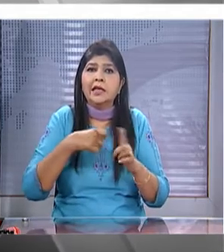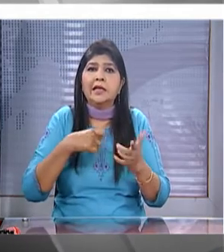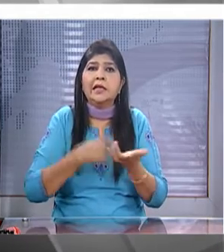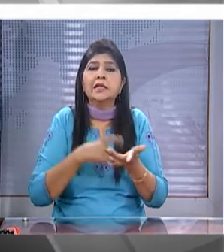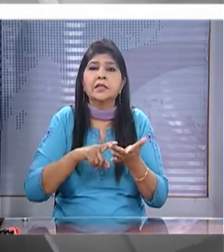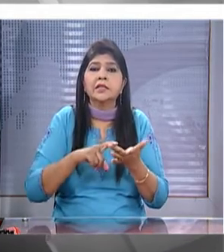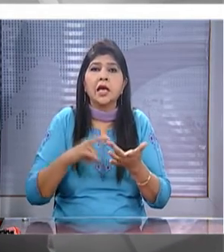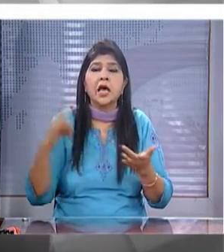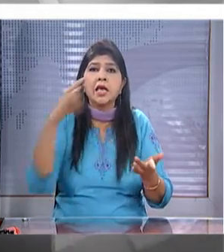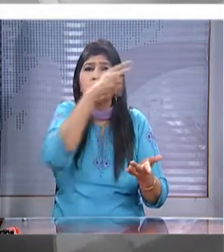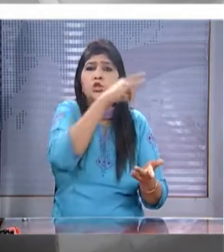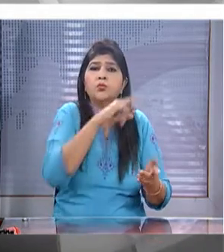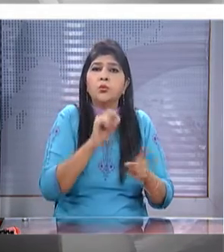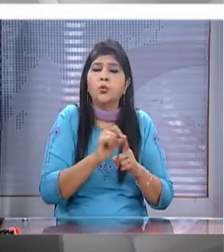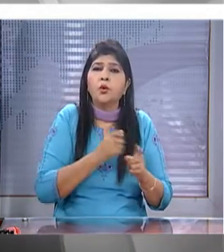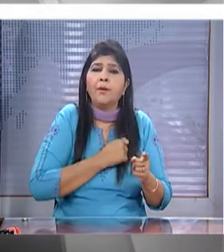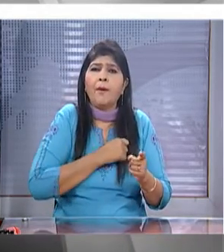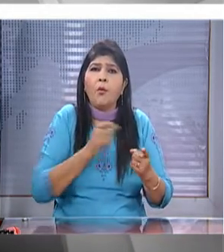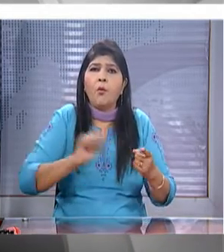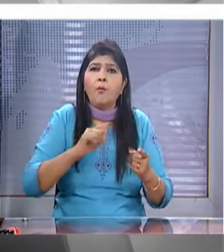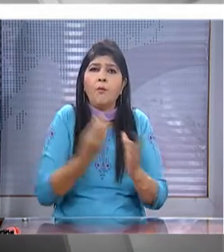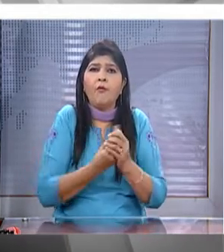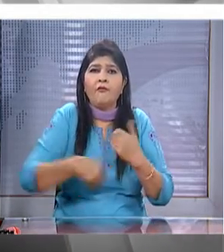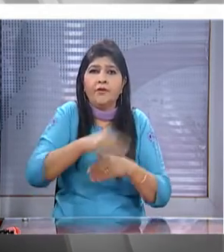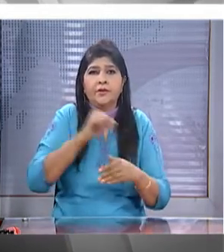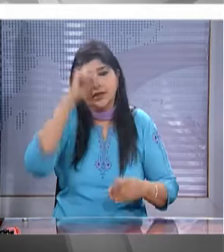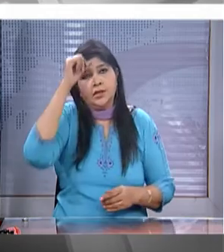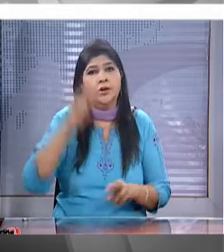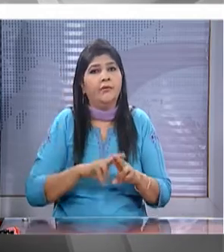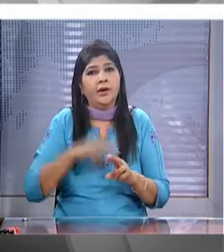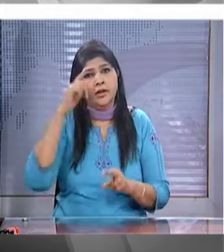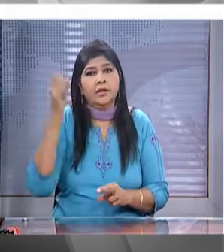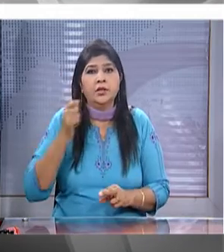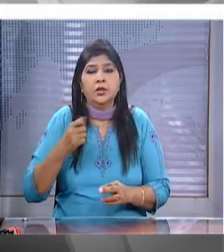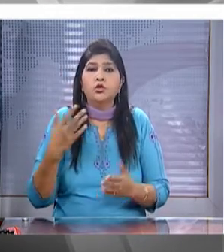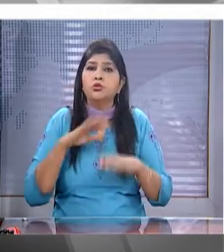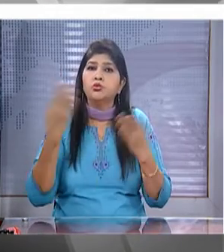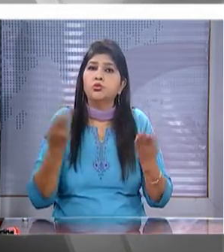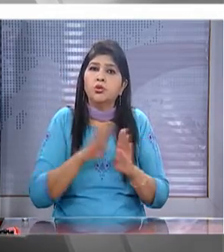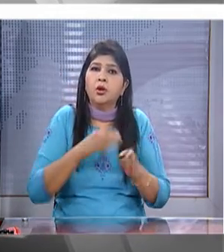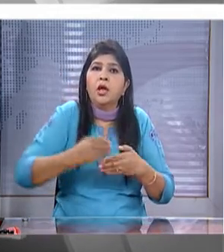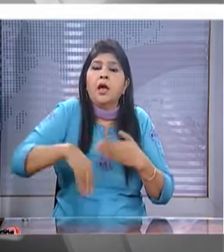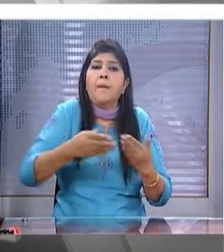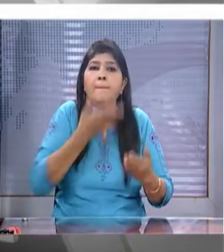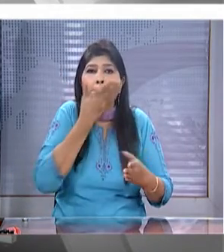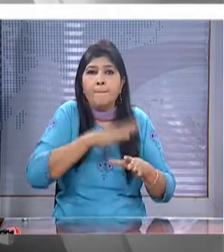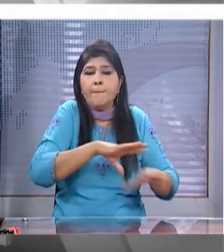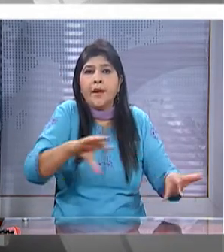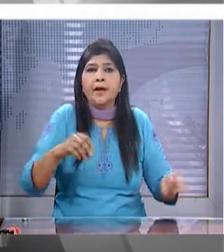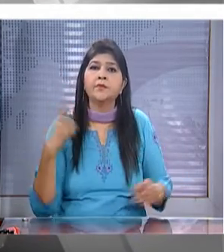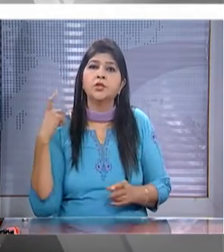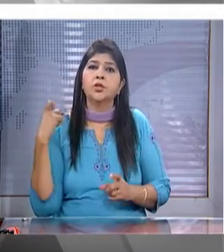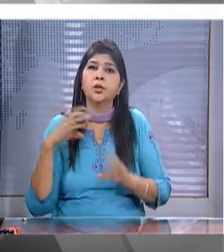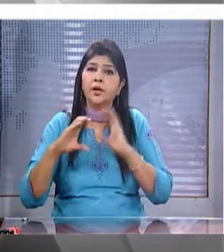india on friday decided to call off the upcoming maritime security